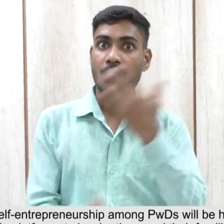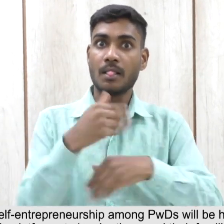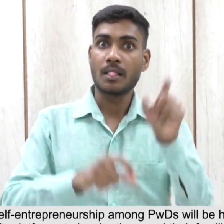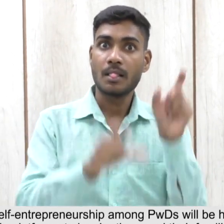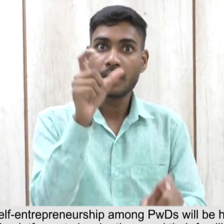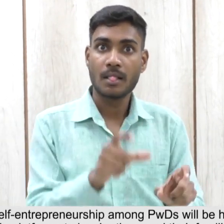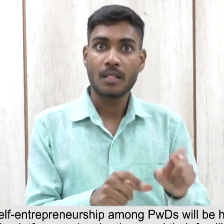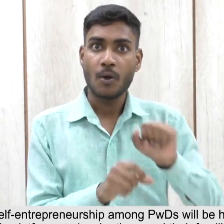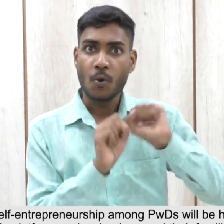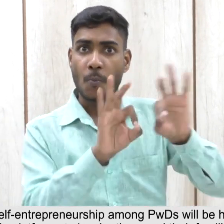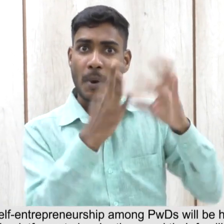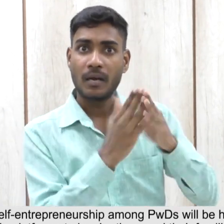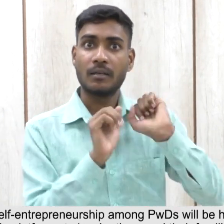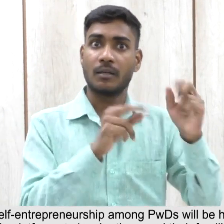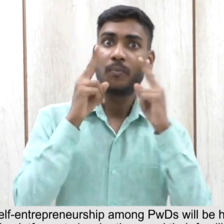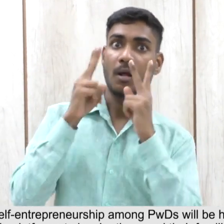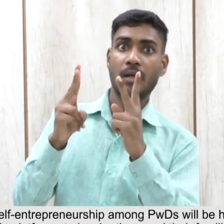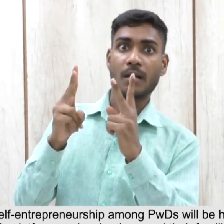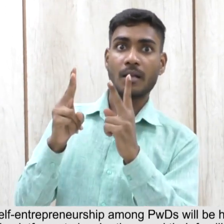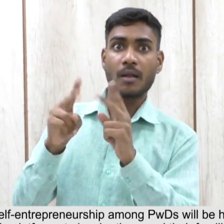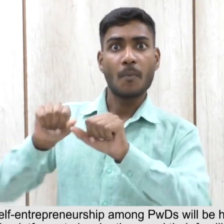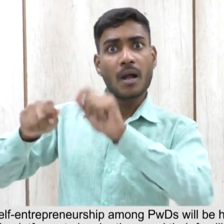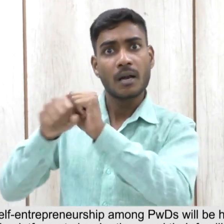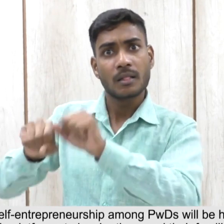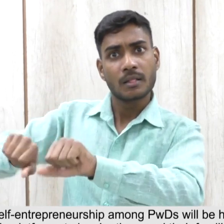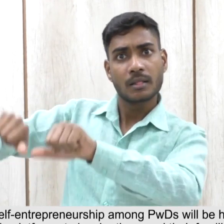media platforms to inspire them and their families.